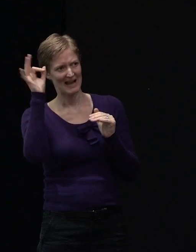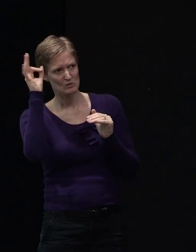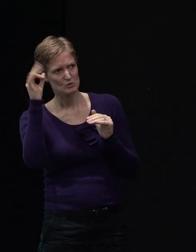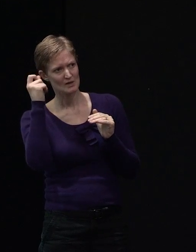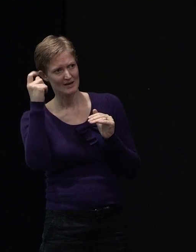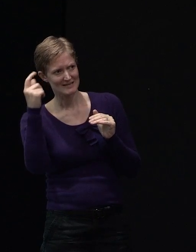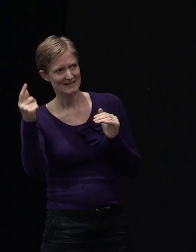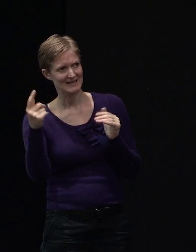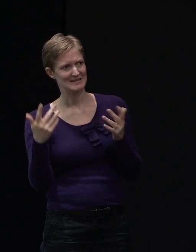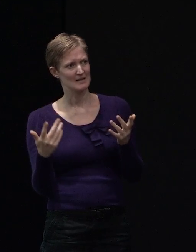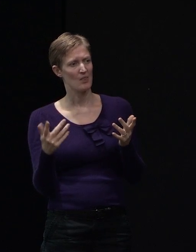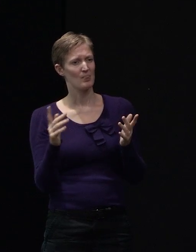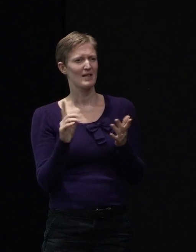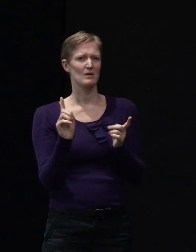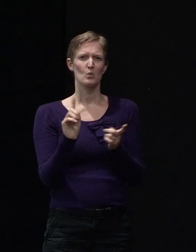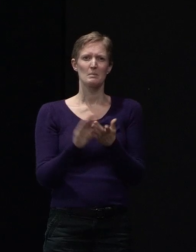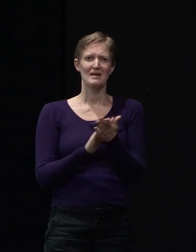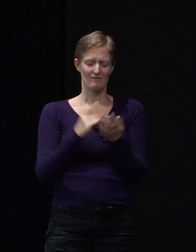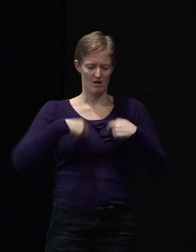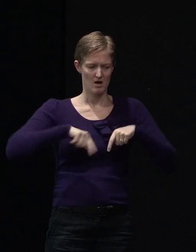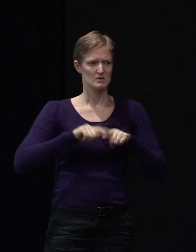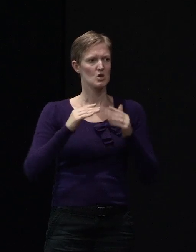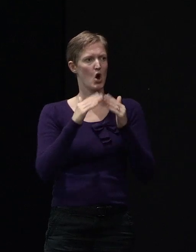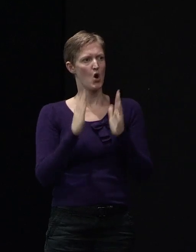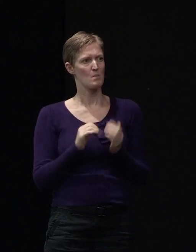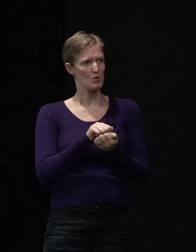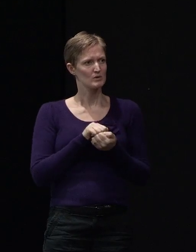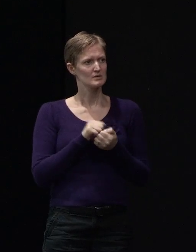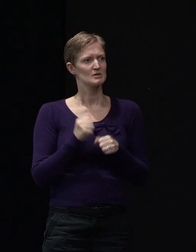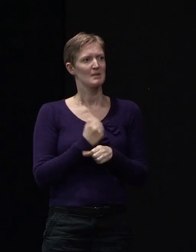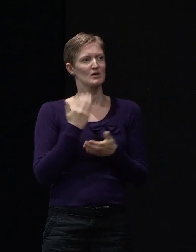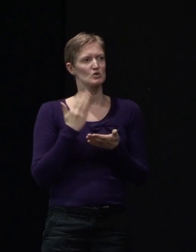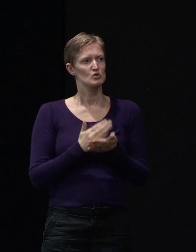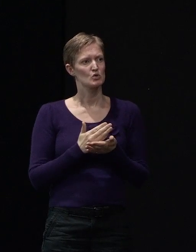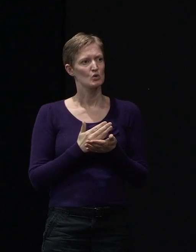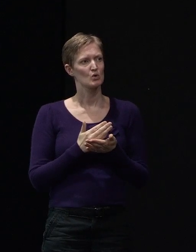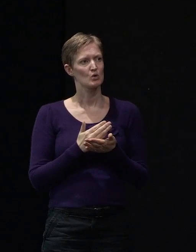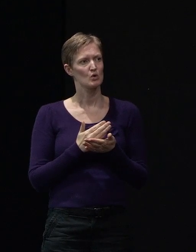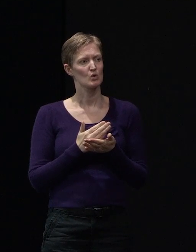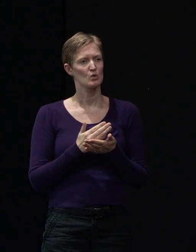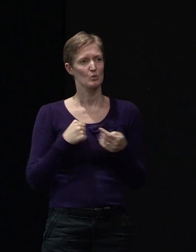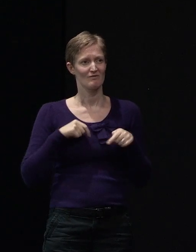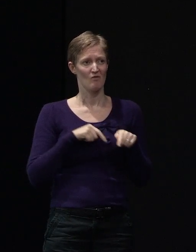methods that we'd then go about then and check in to make sure that that actually fits the new data.